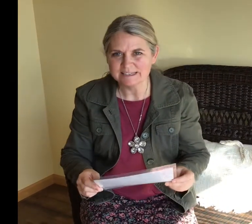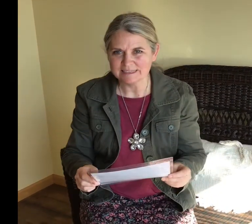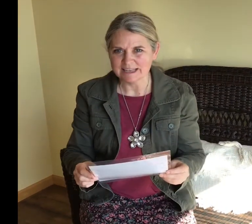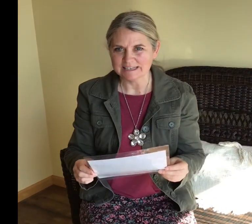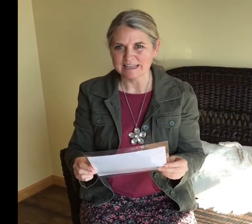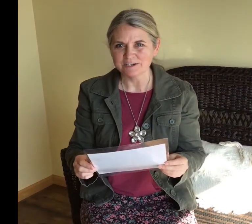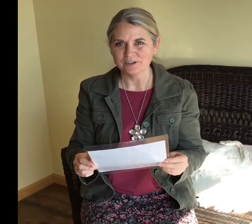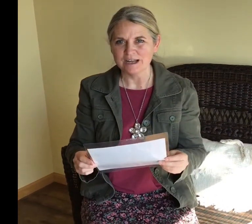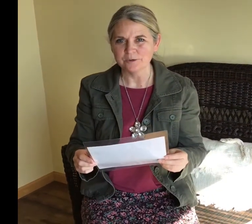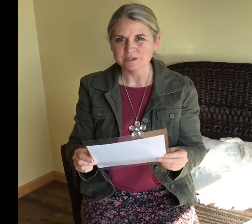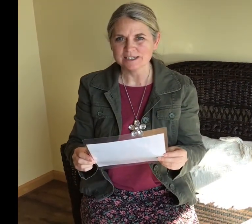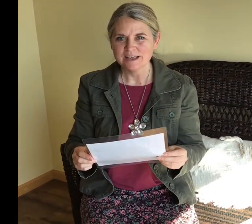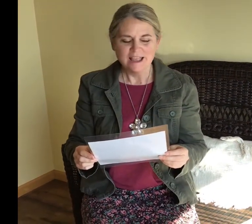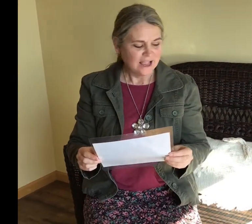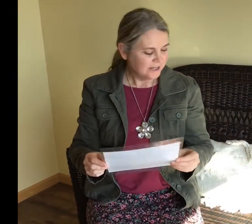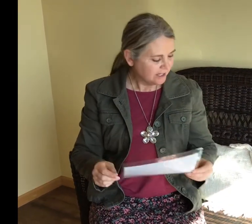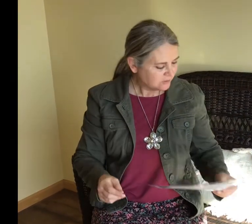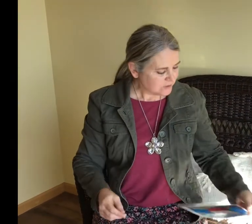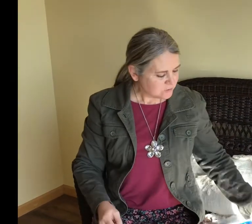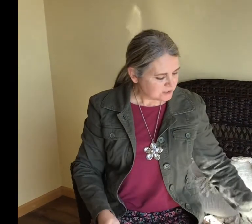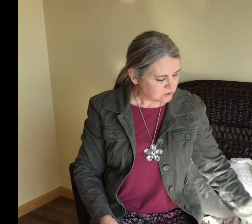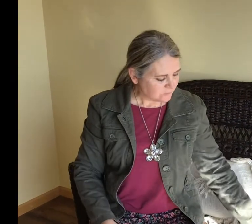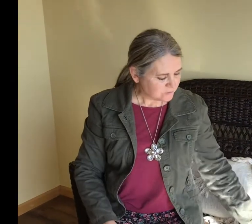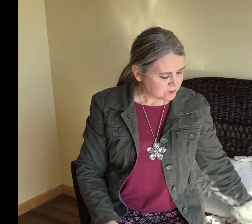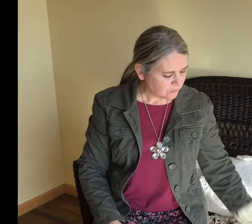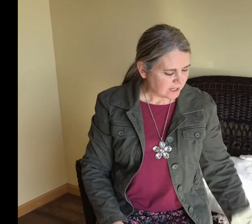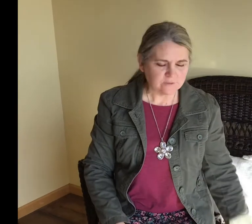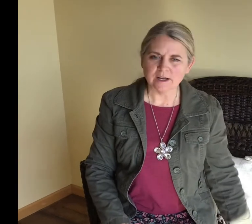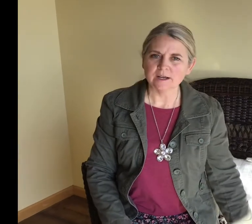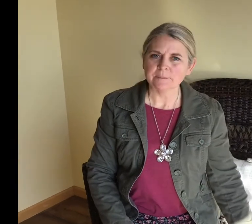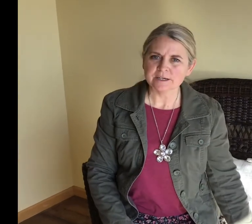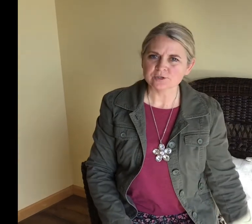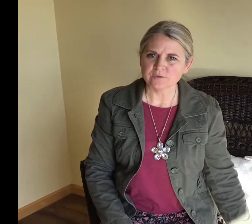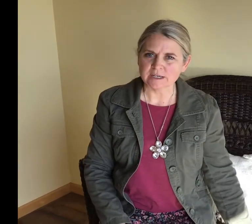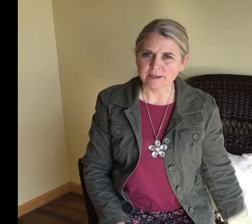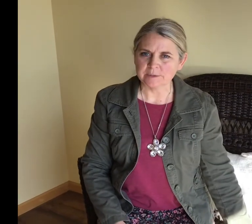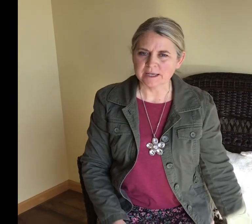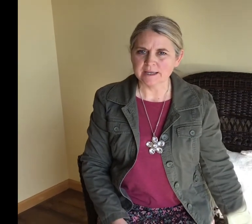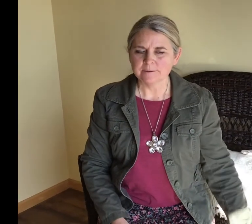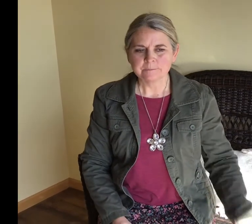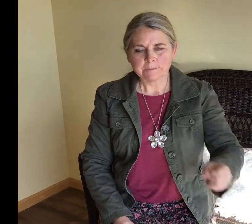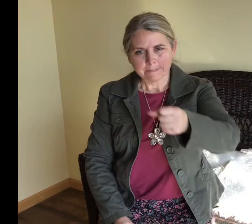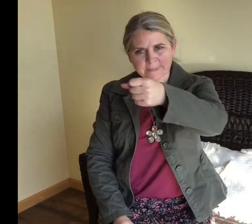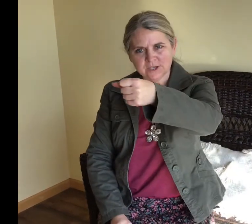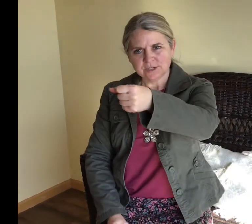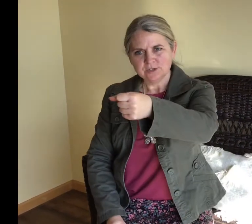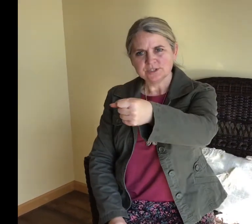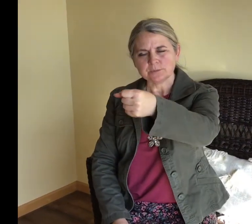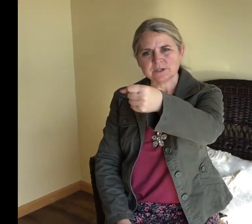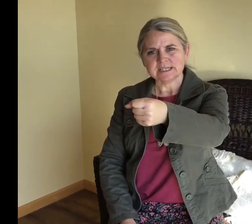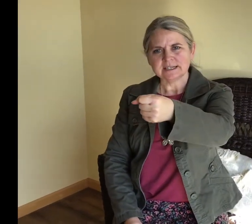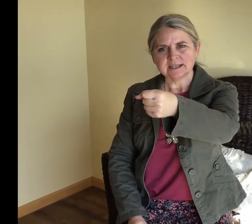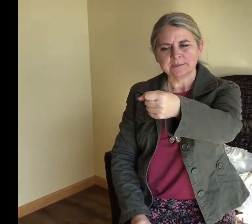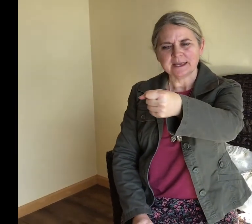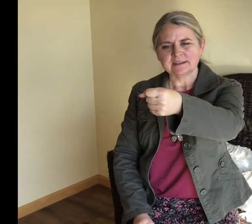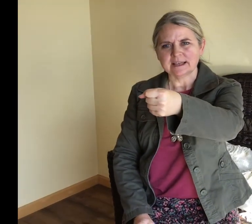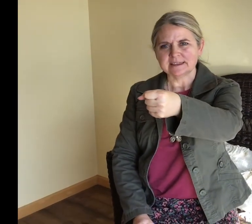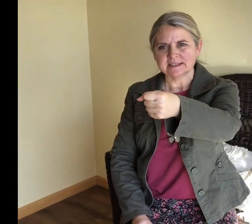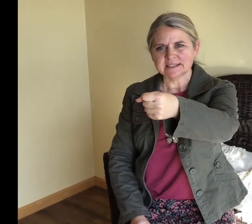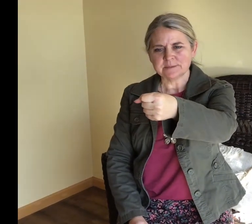get that candle out. Another thing you can do if you don't have a picture of a cupcake, you can use a pretend cupcake like this,